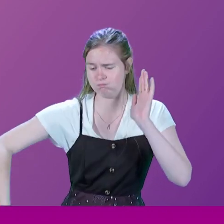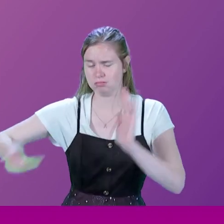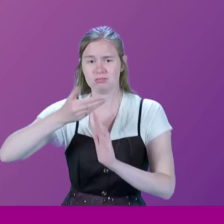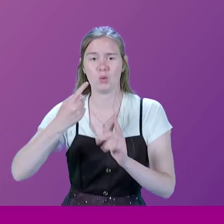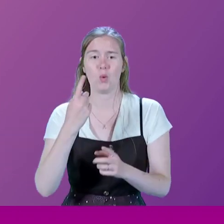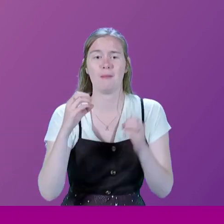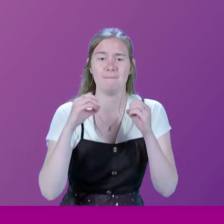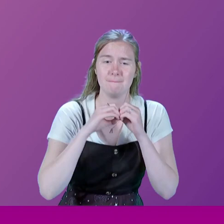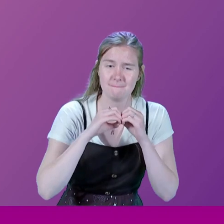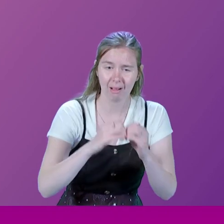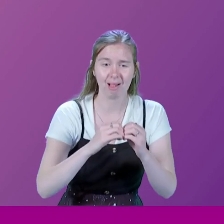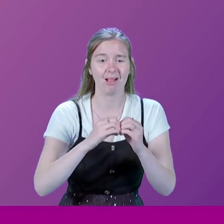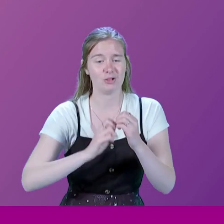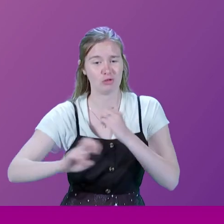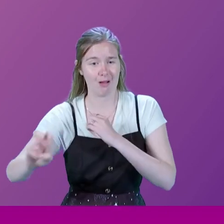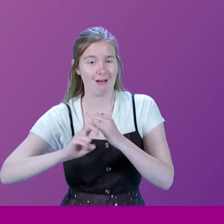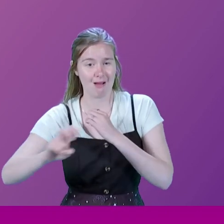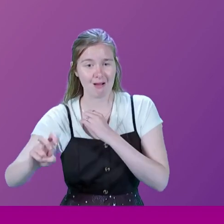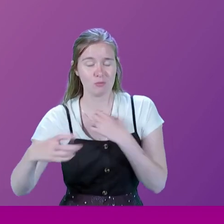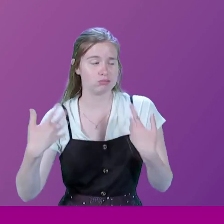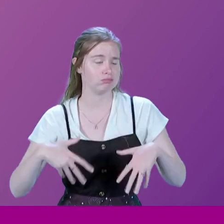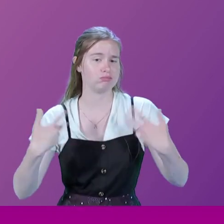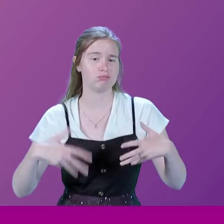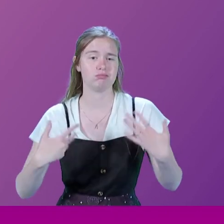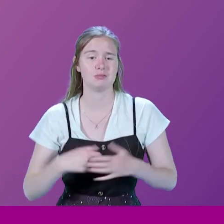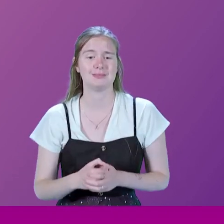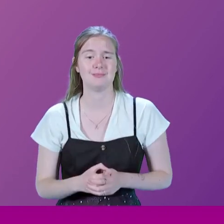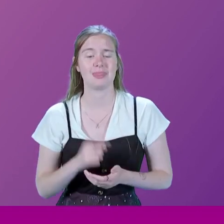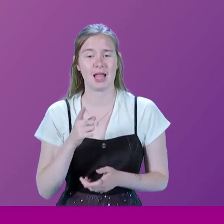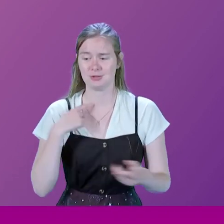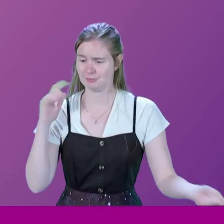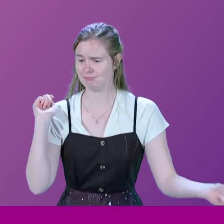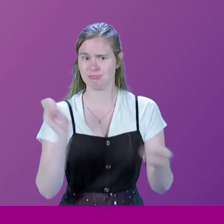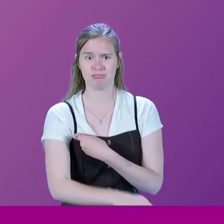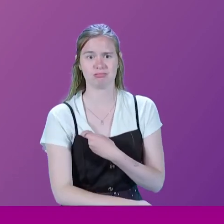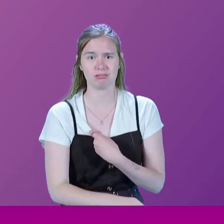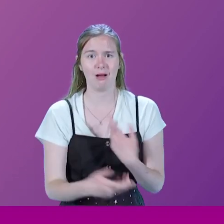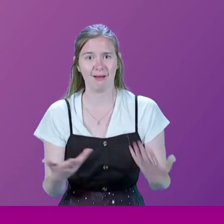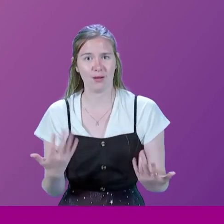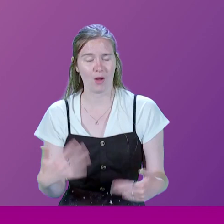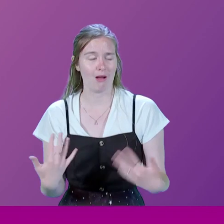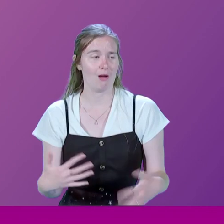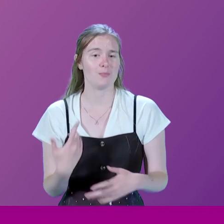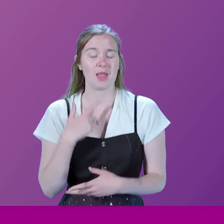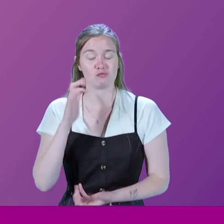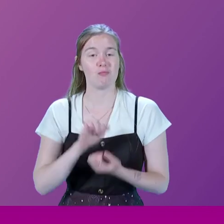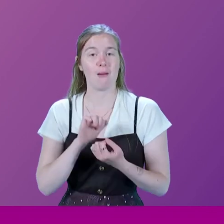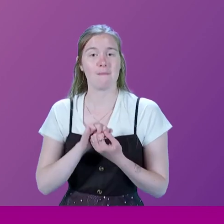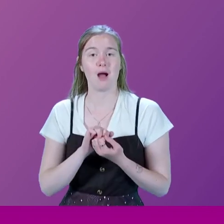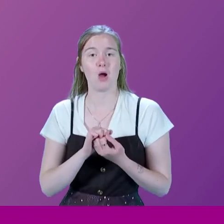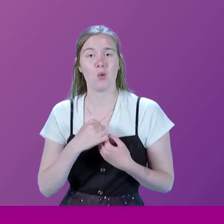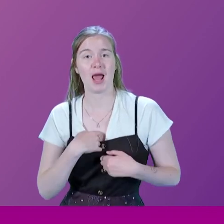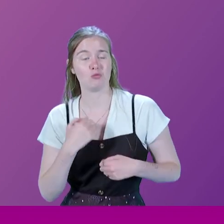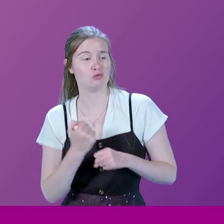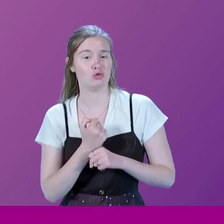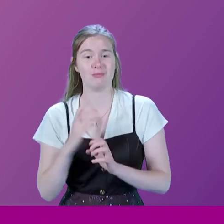billion railway journeys a year from only 700 billion. This was an extraordinary transformation. And I remember that, you know, when I